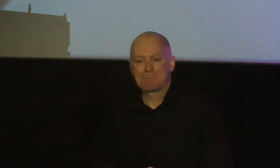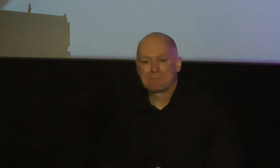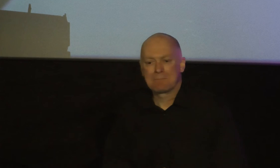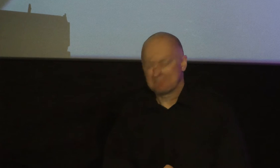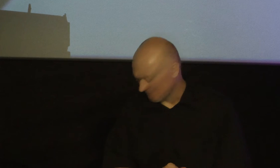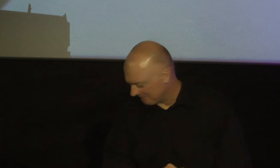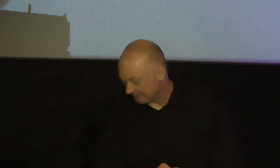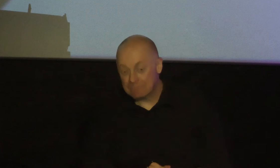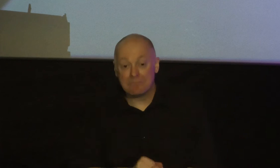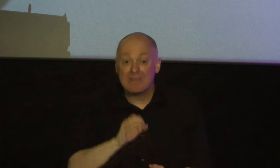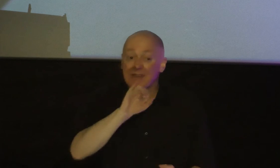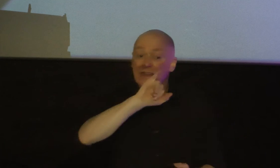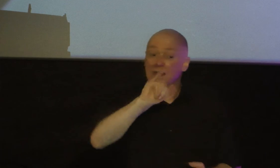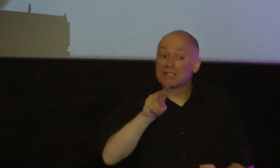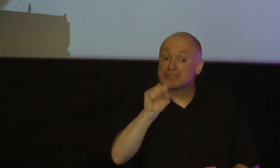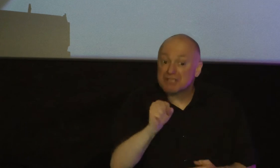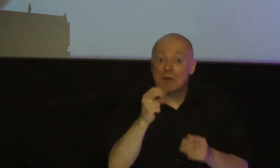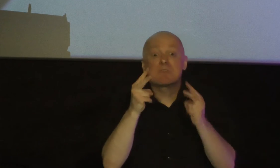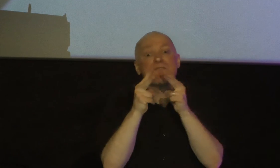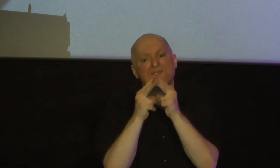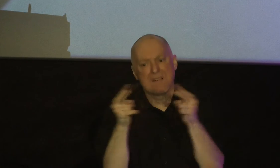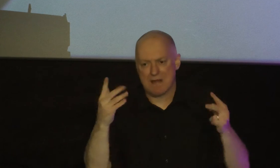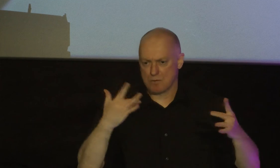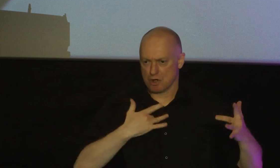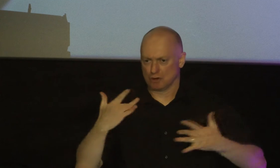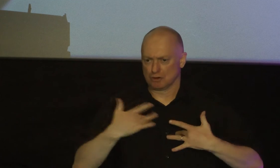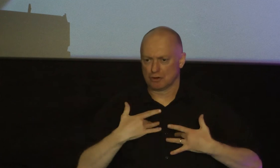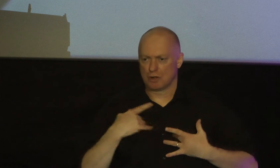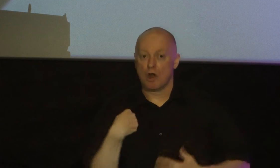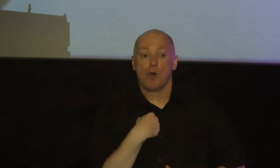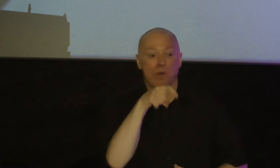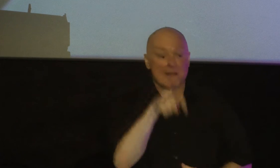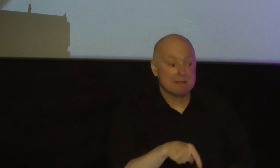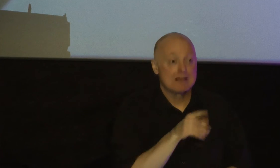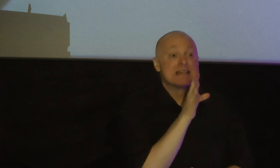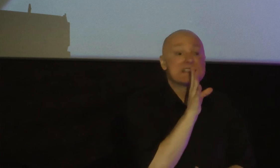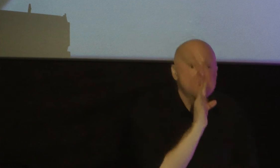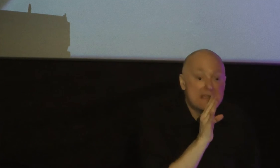and James is very concerned that we speak and act with wisdom